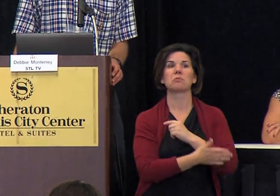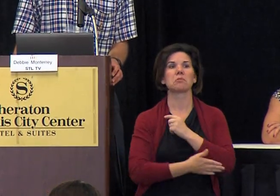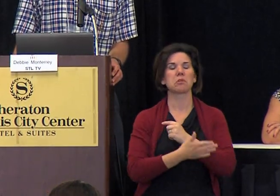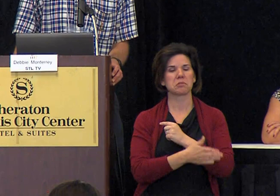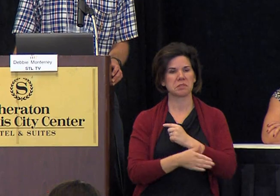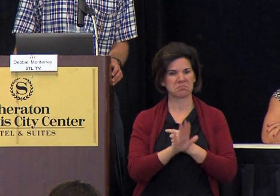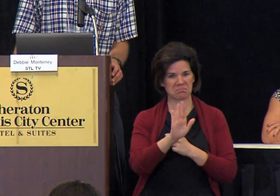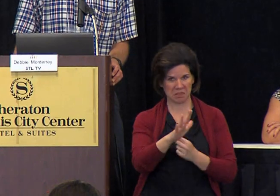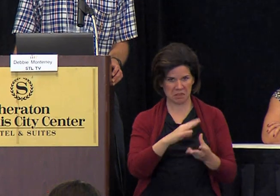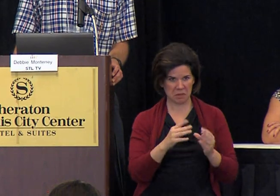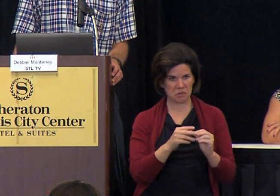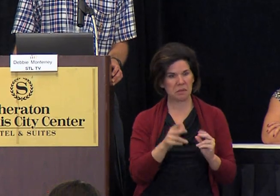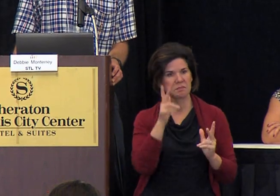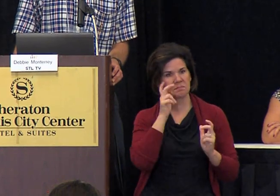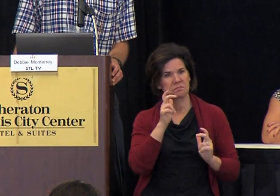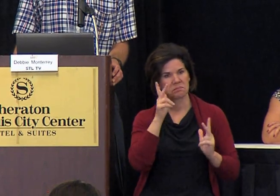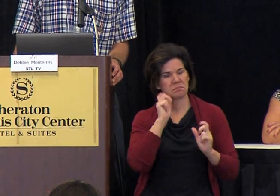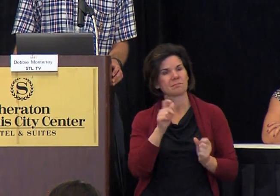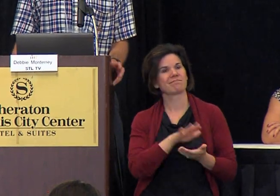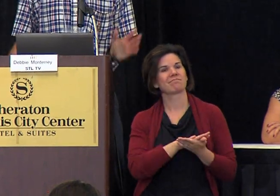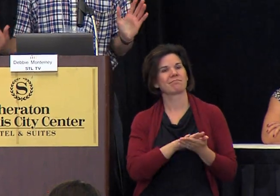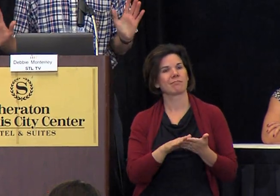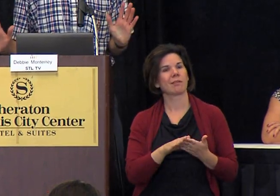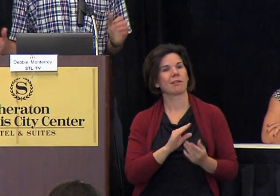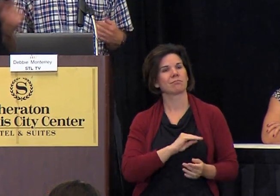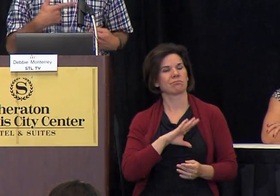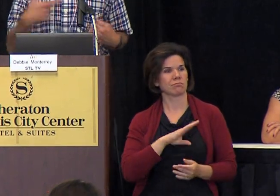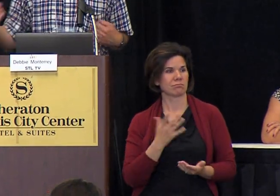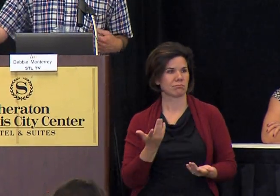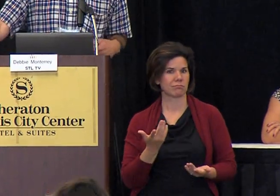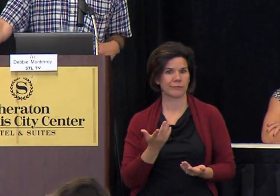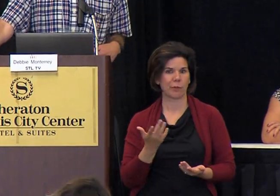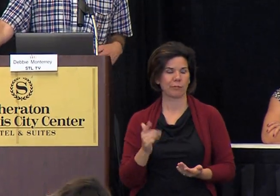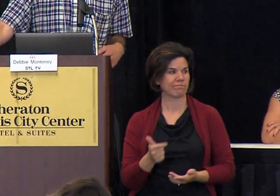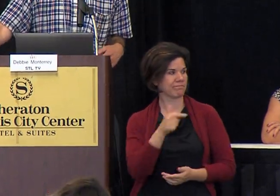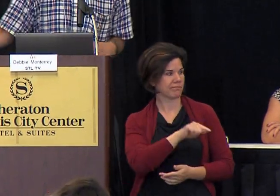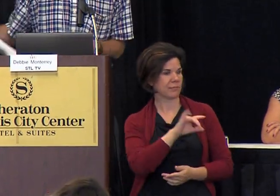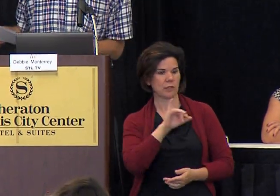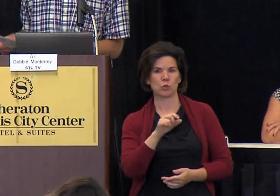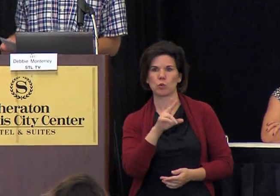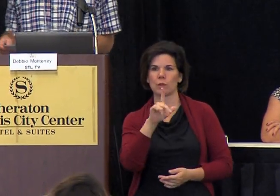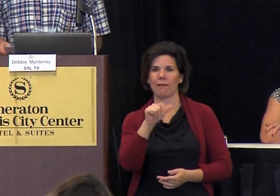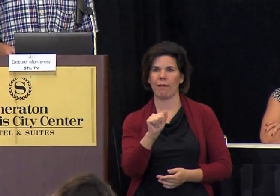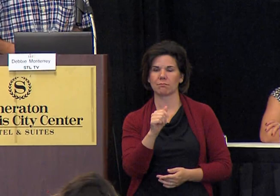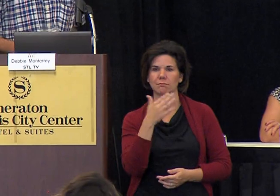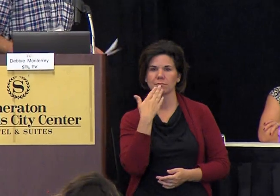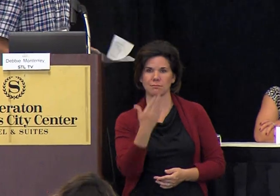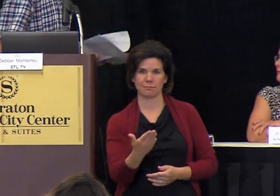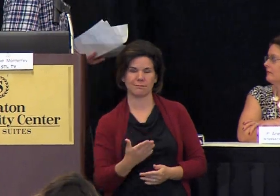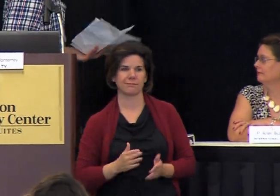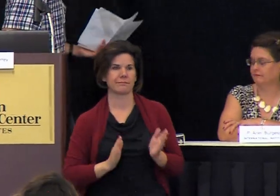and i think you'll have a nice reward so i think i'll turn it over to julia thank you